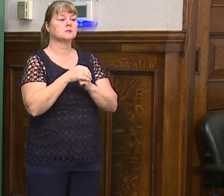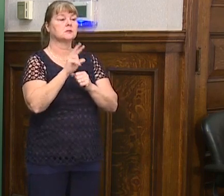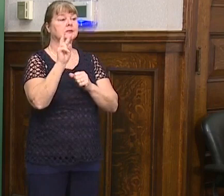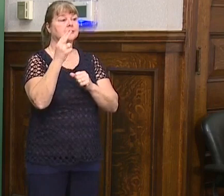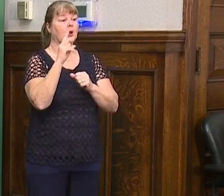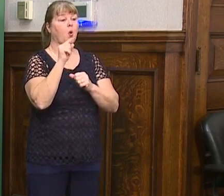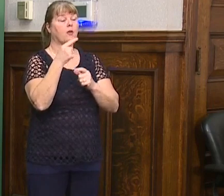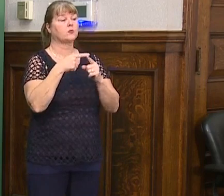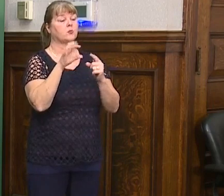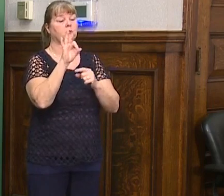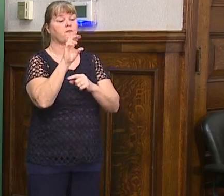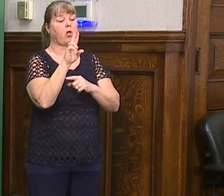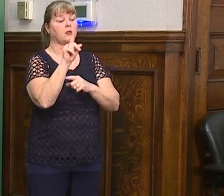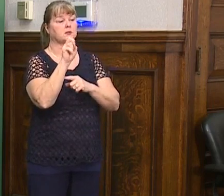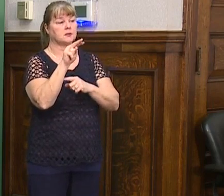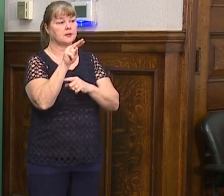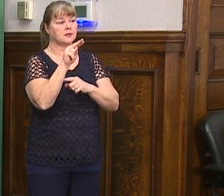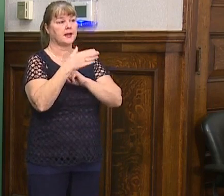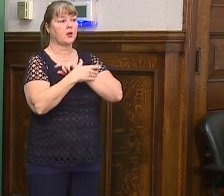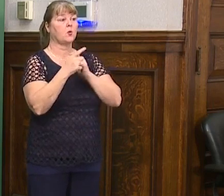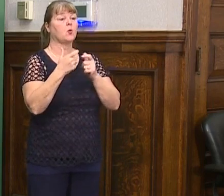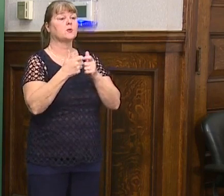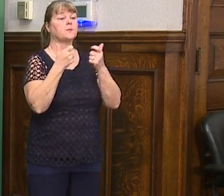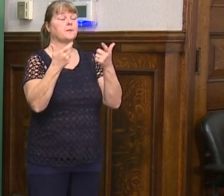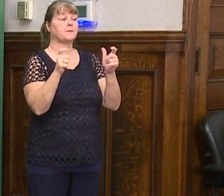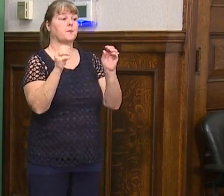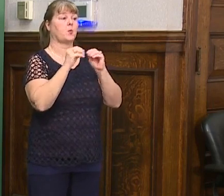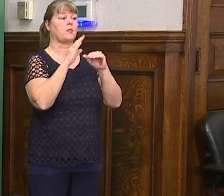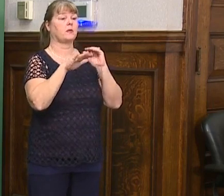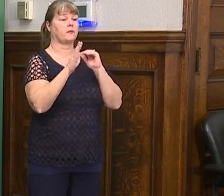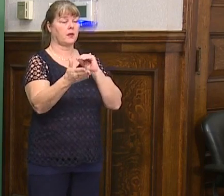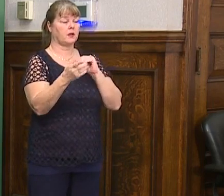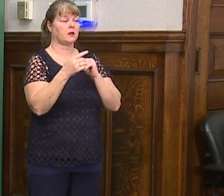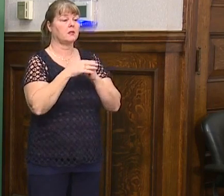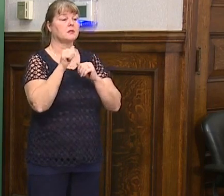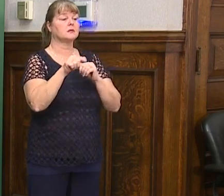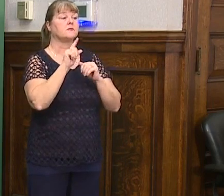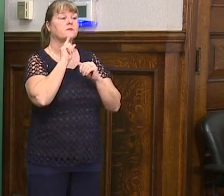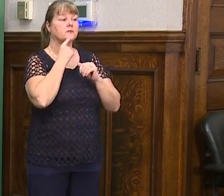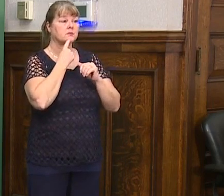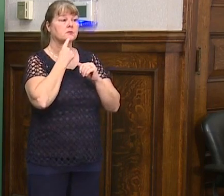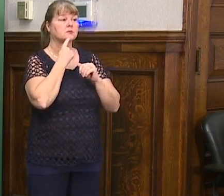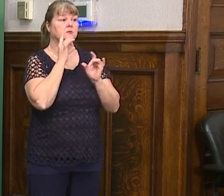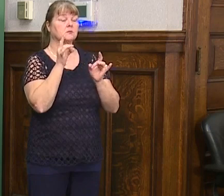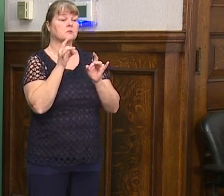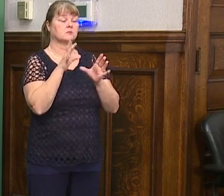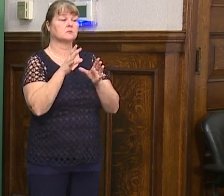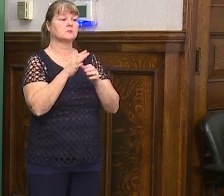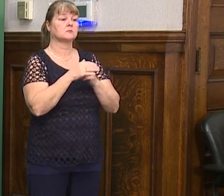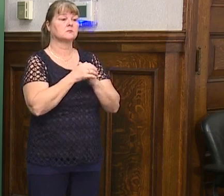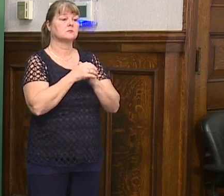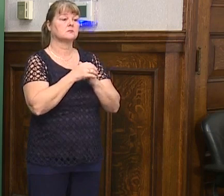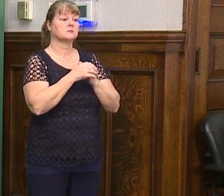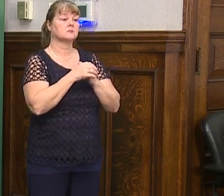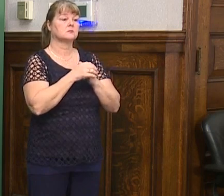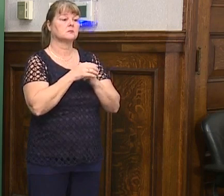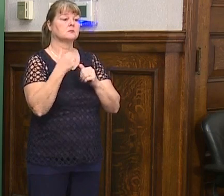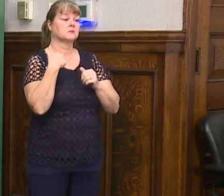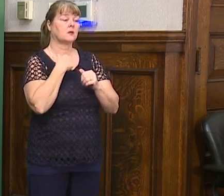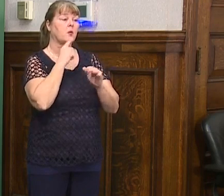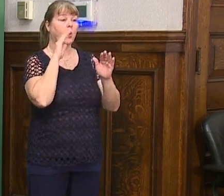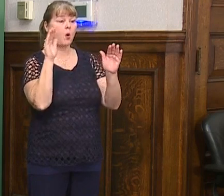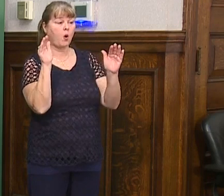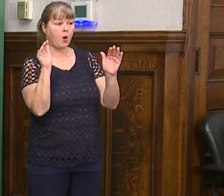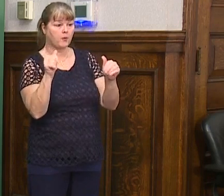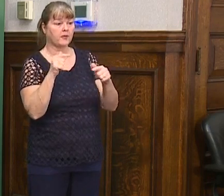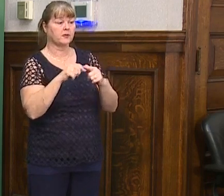second only to Fulton County, which is much larger. Um, this is a very serious way of life. Um, and I'm,